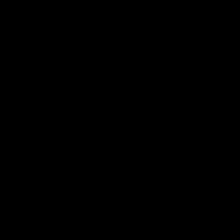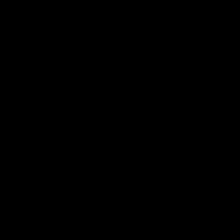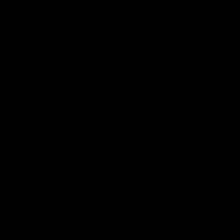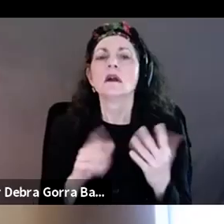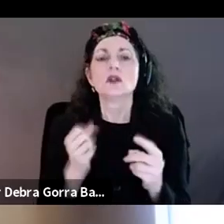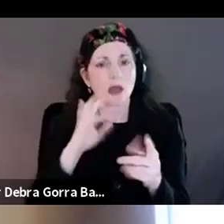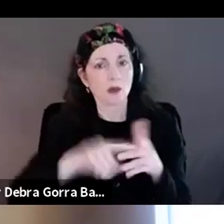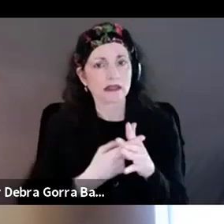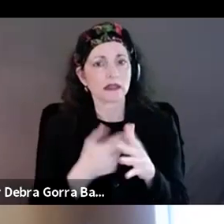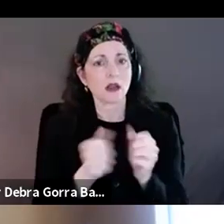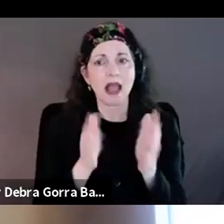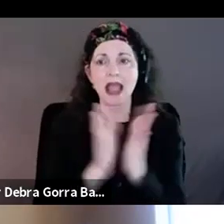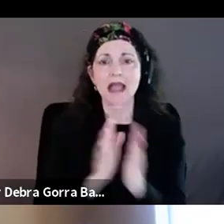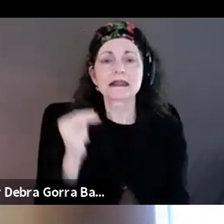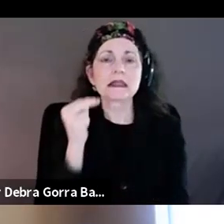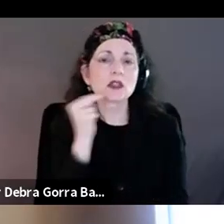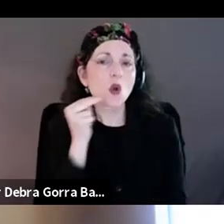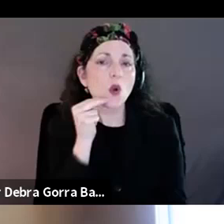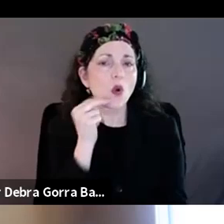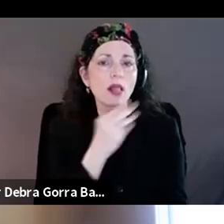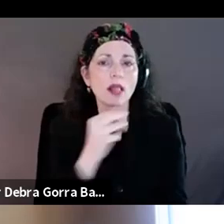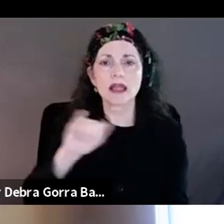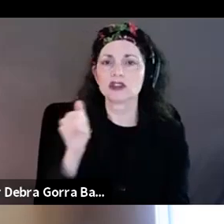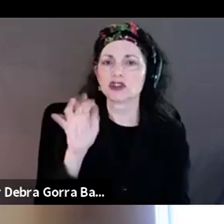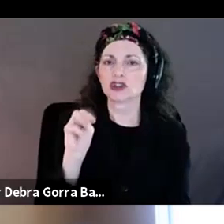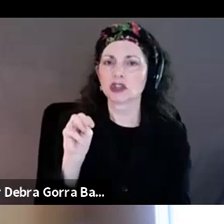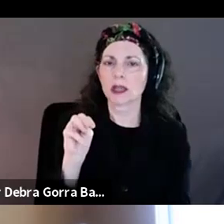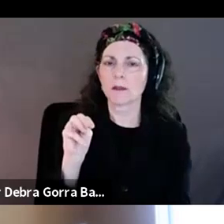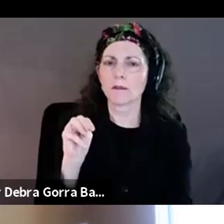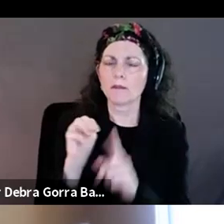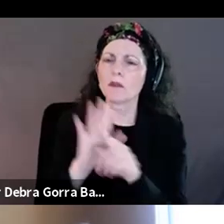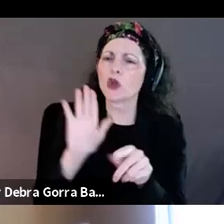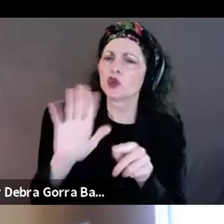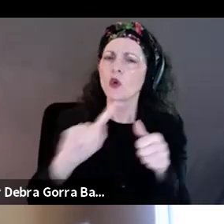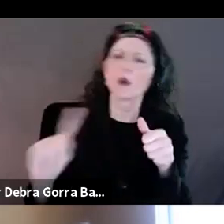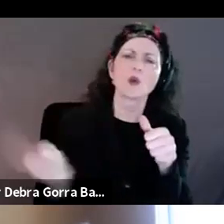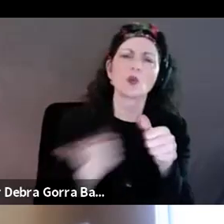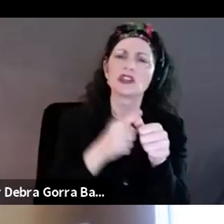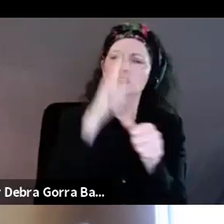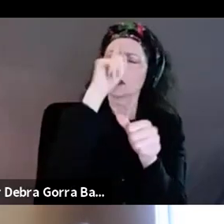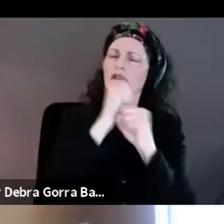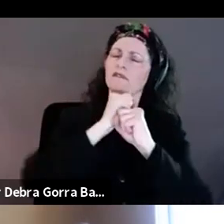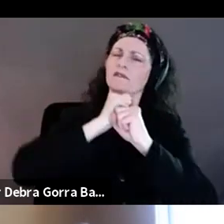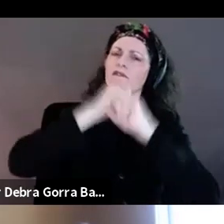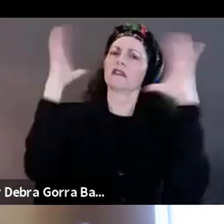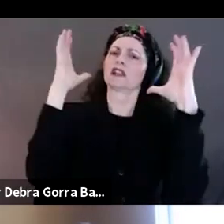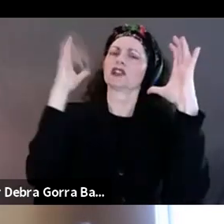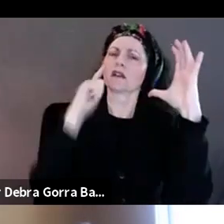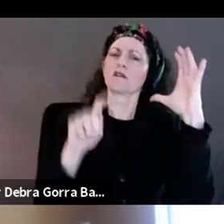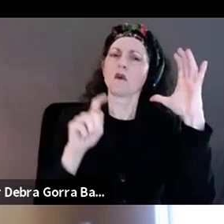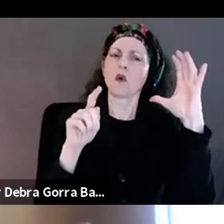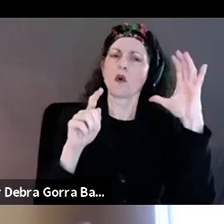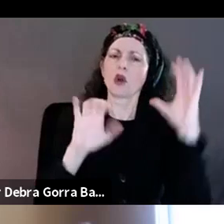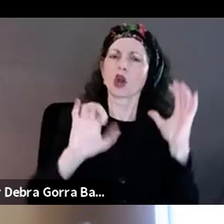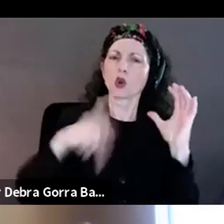Nicole and Jim, what was your original vision for Crip Camp's impact? What did you want the